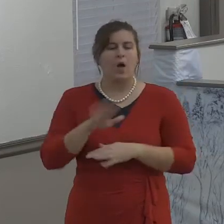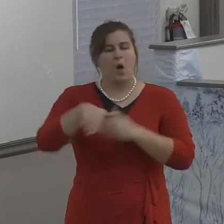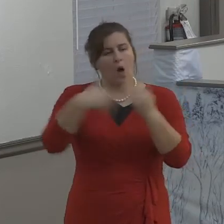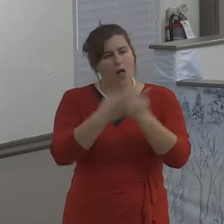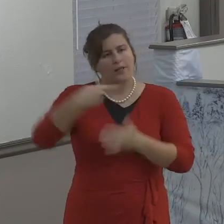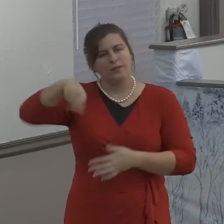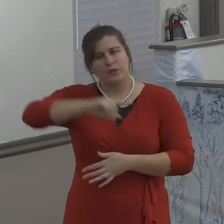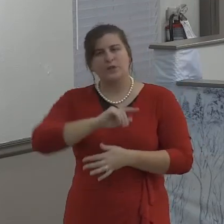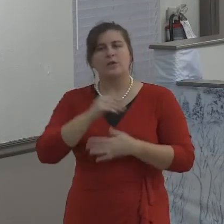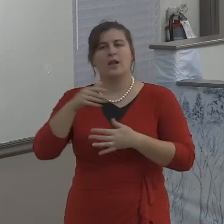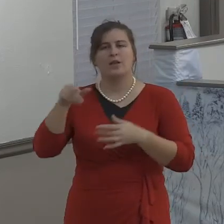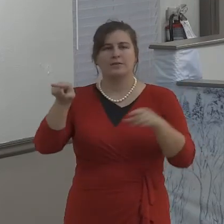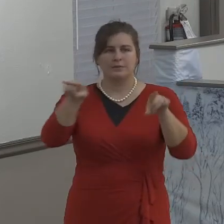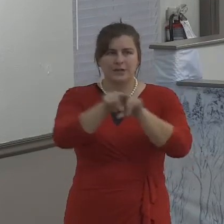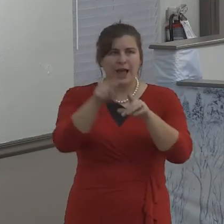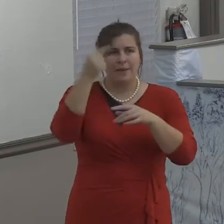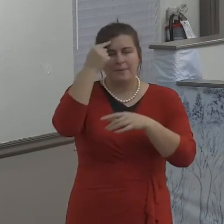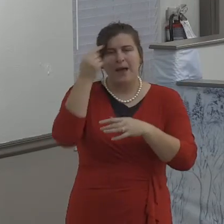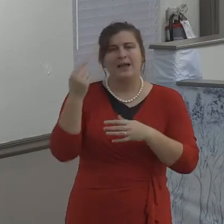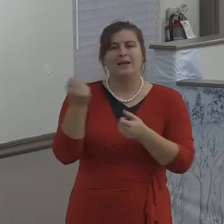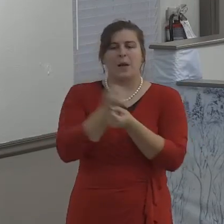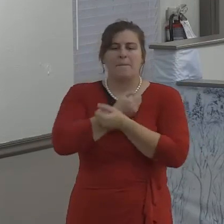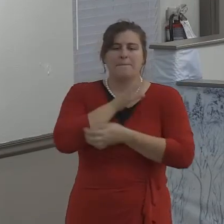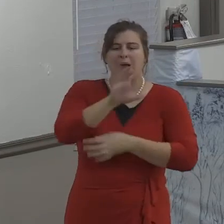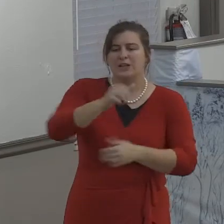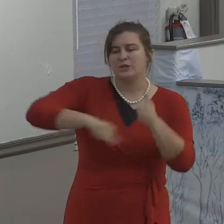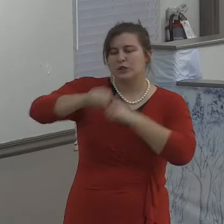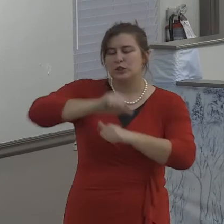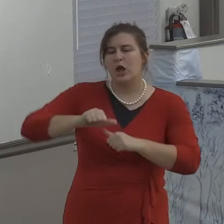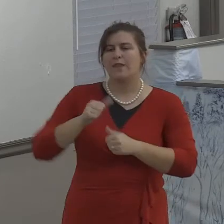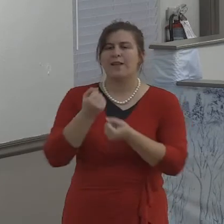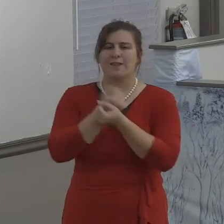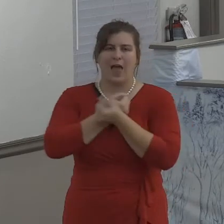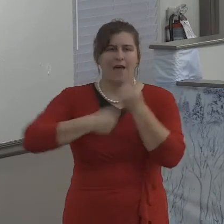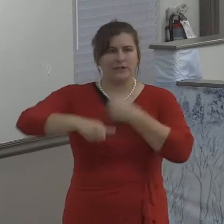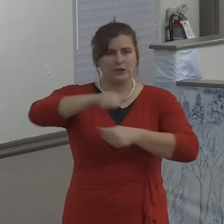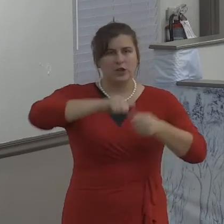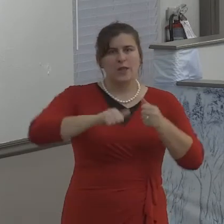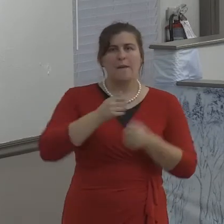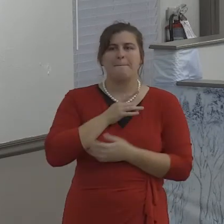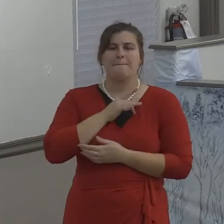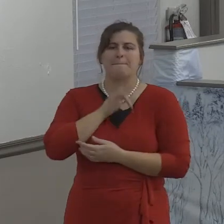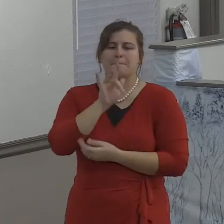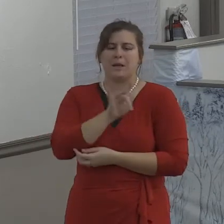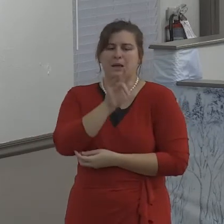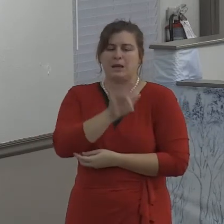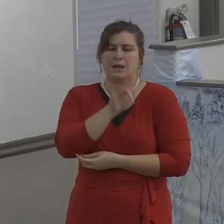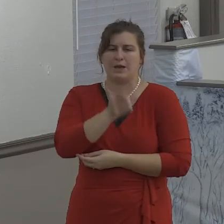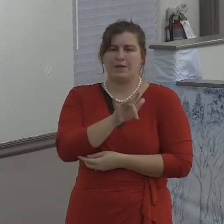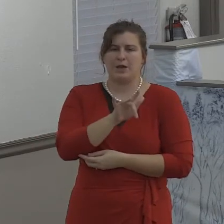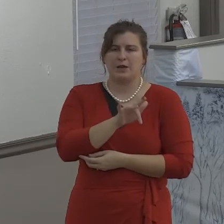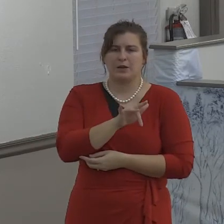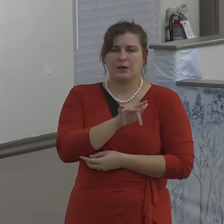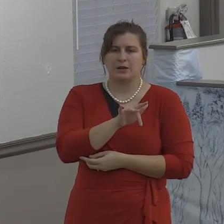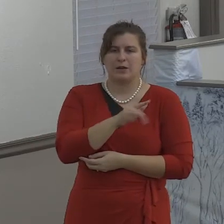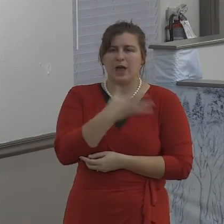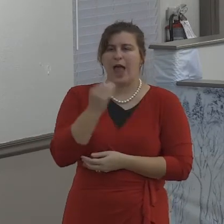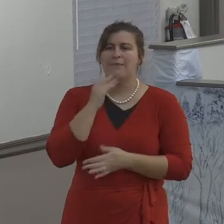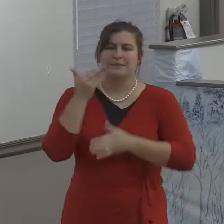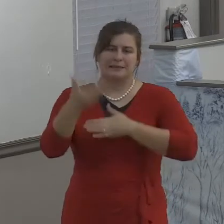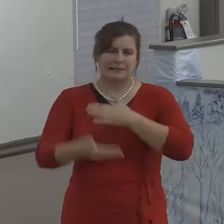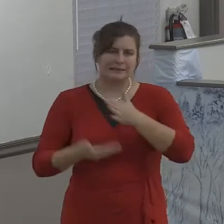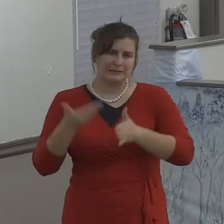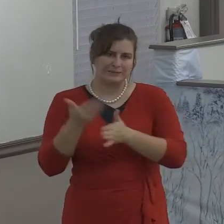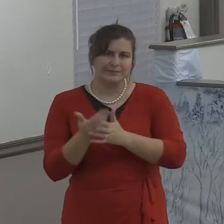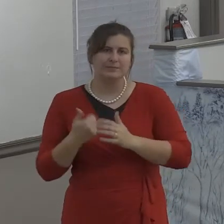the Bible tells us in Ephesians chapter 5 and verse 21, submitting yourselves one to another in the